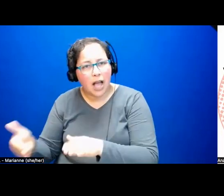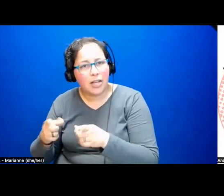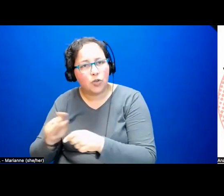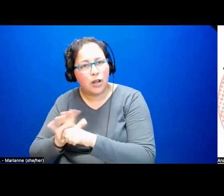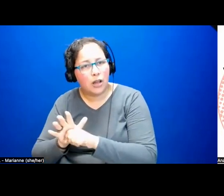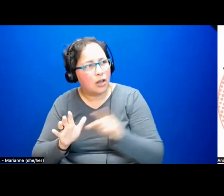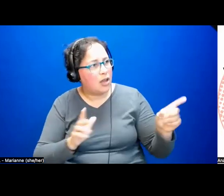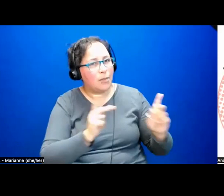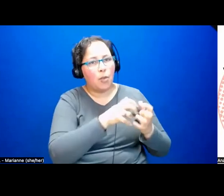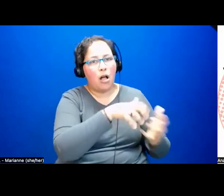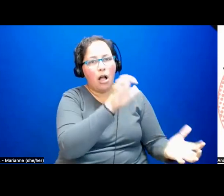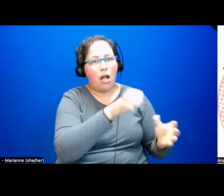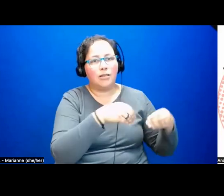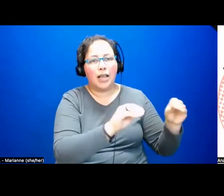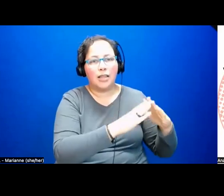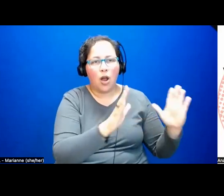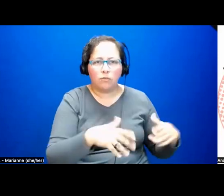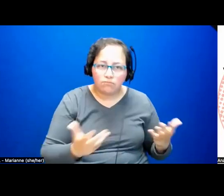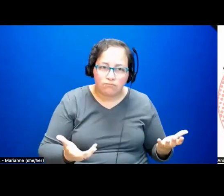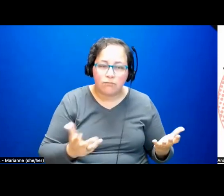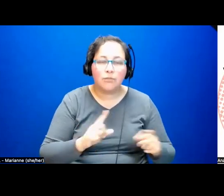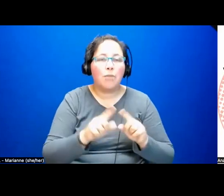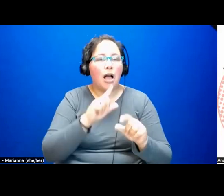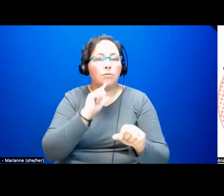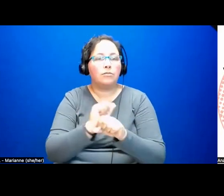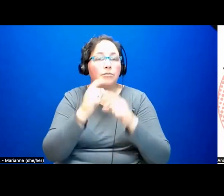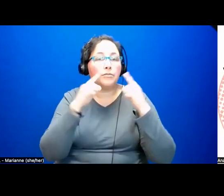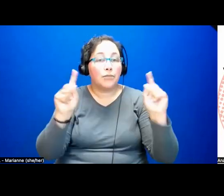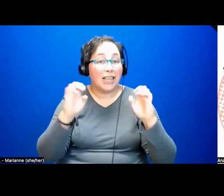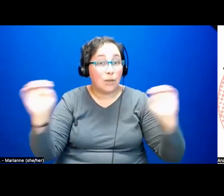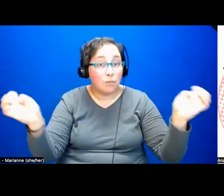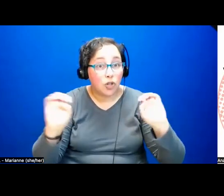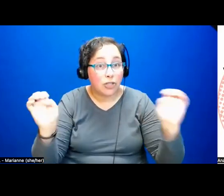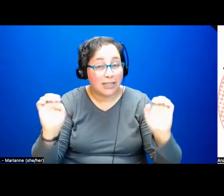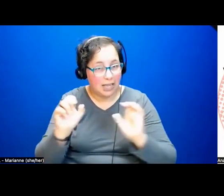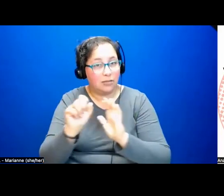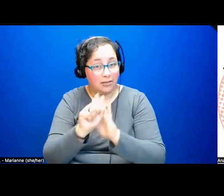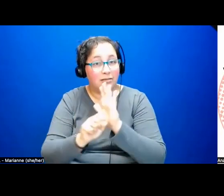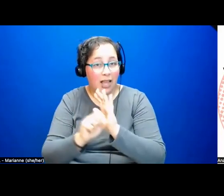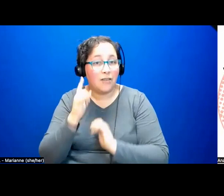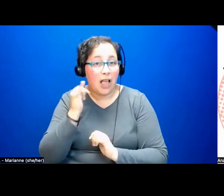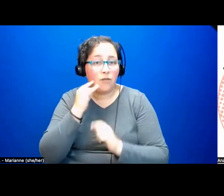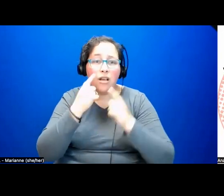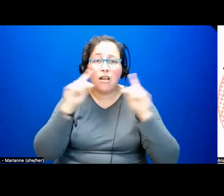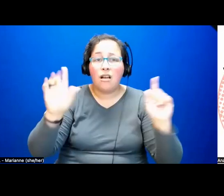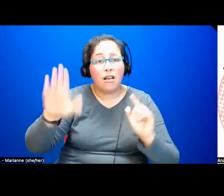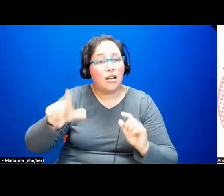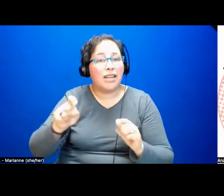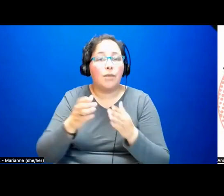declaration of emergency by the post-colonial state under the sign of public health.